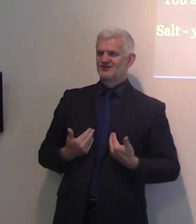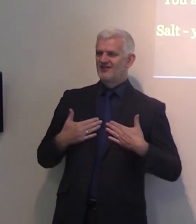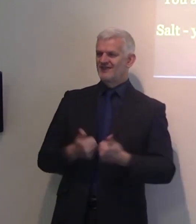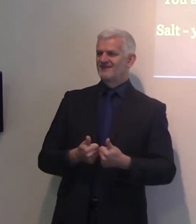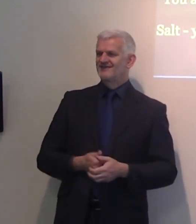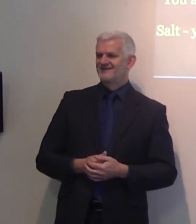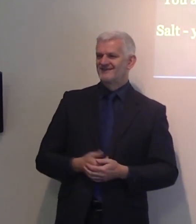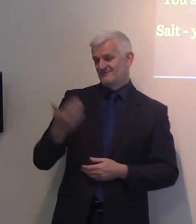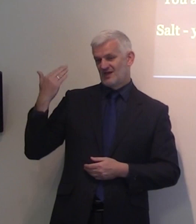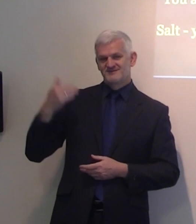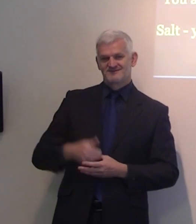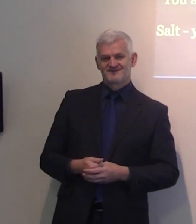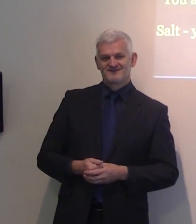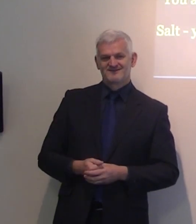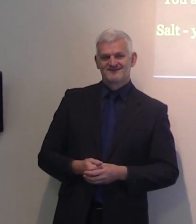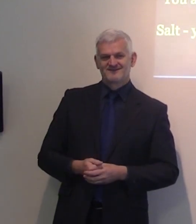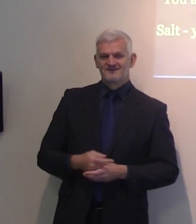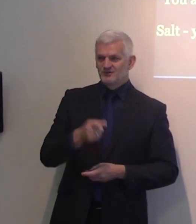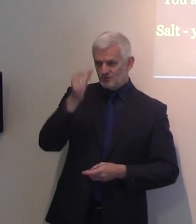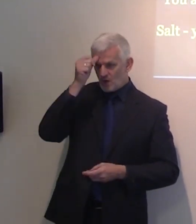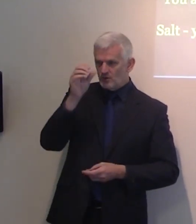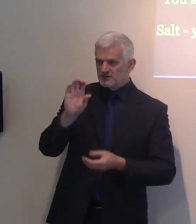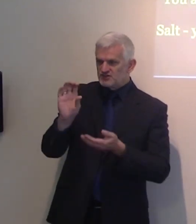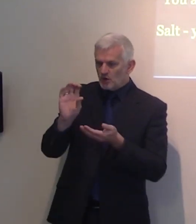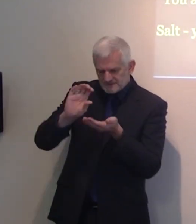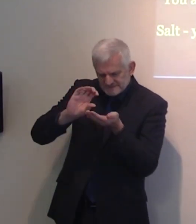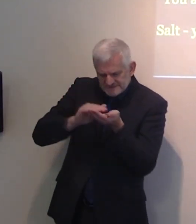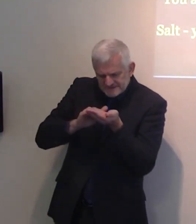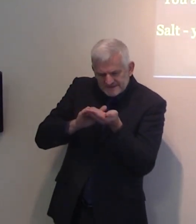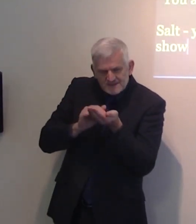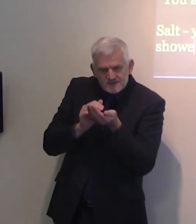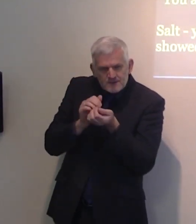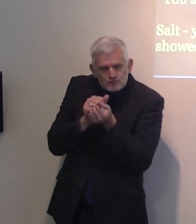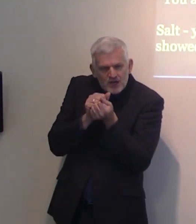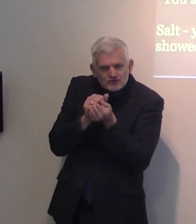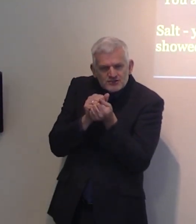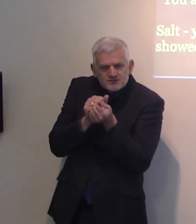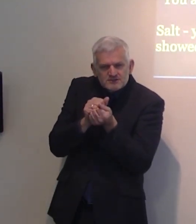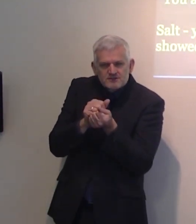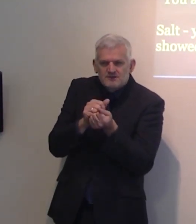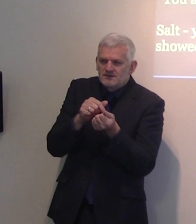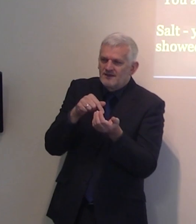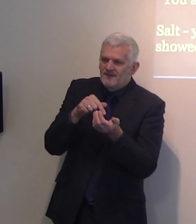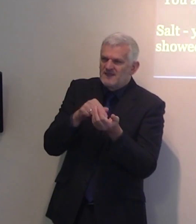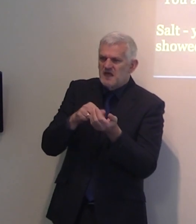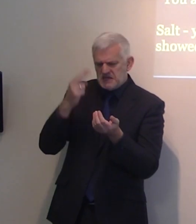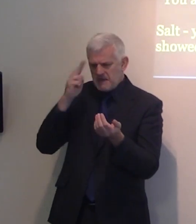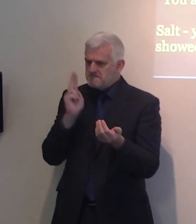Salt was so precious that it was called the white gold. Cotton has